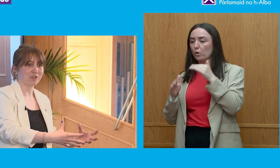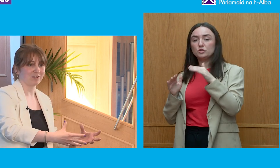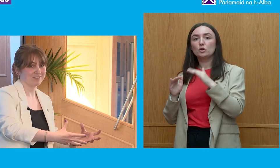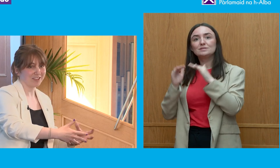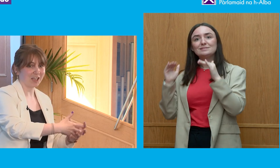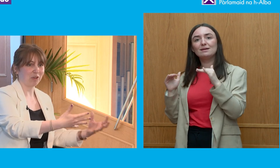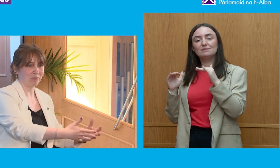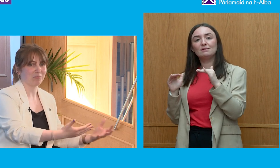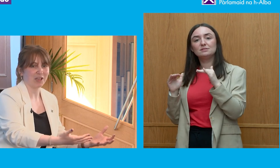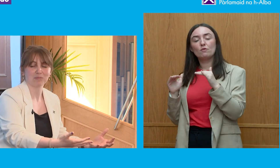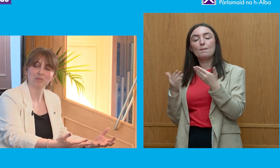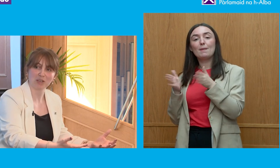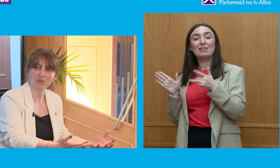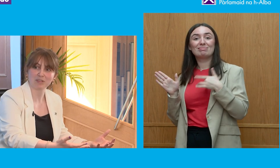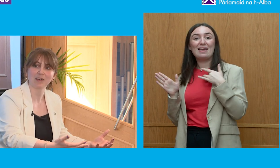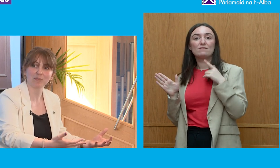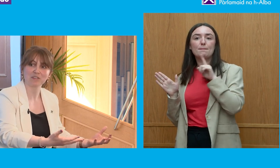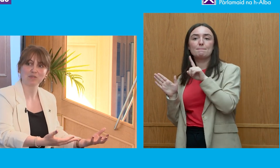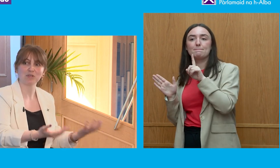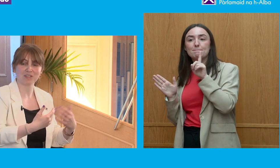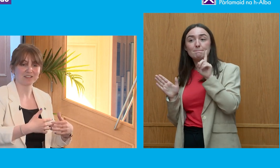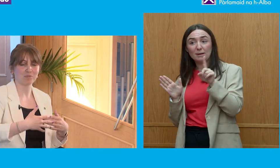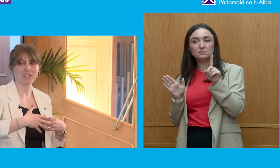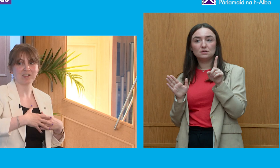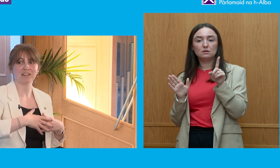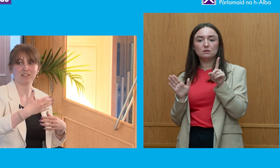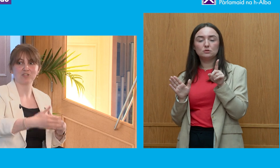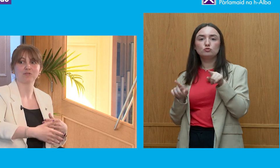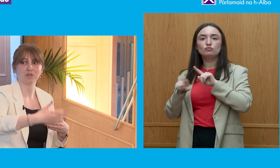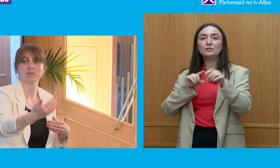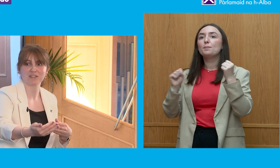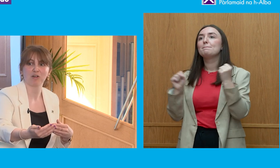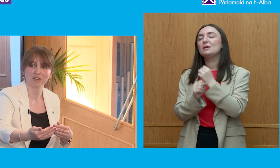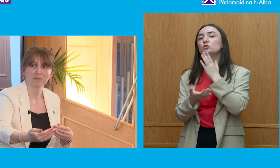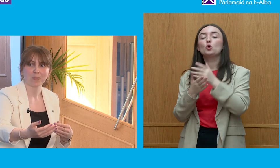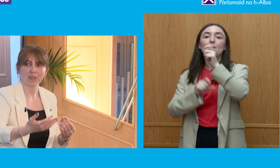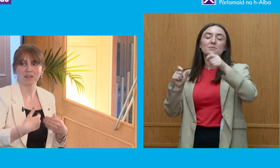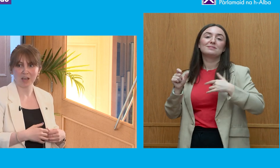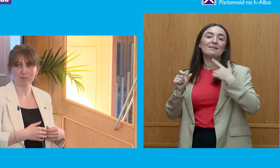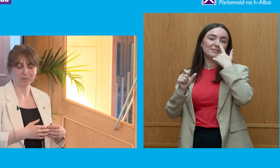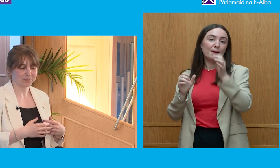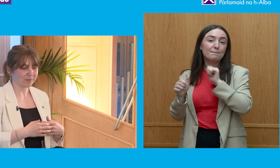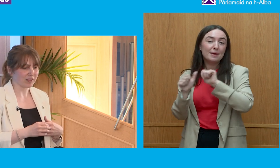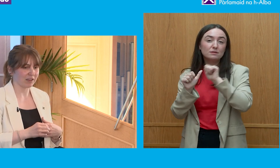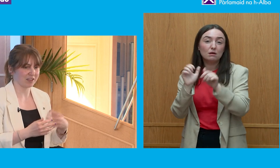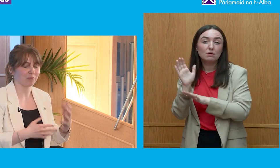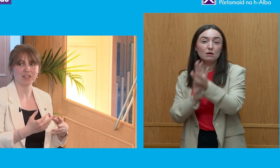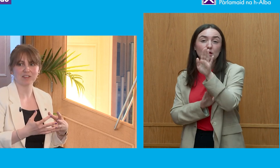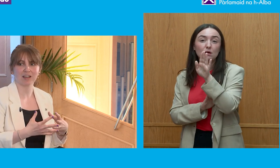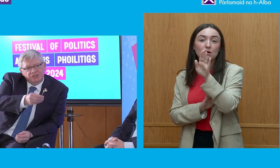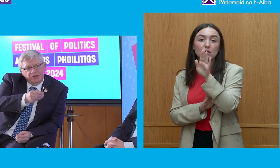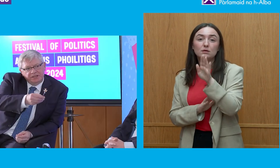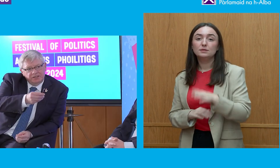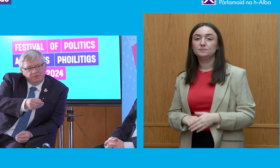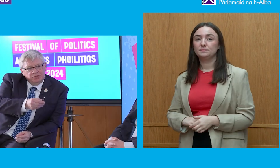actually focus on making people's lives better so people can start believing that their children will be better off than they have been. And I think that